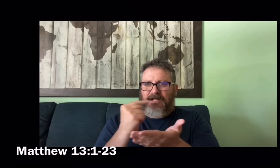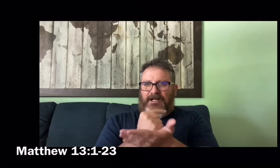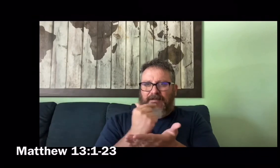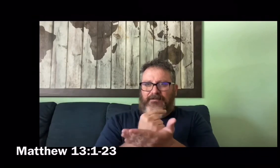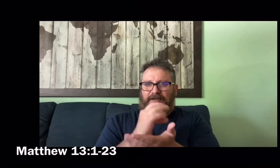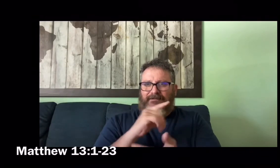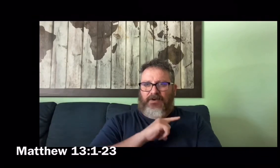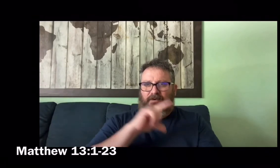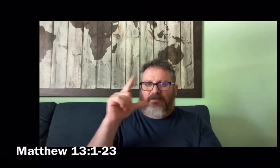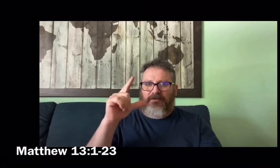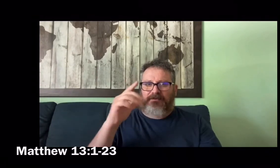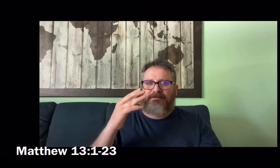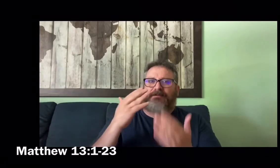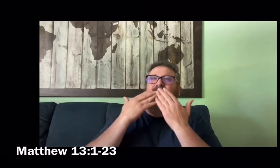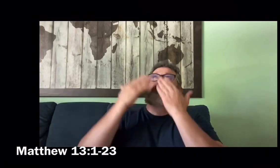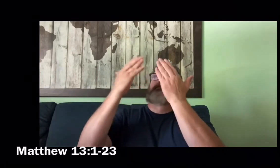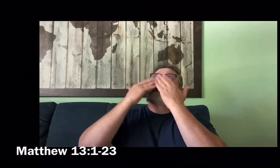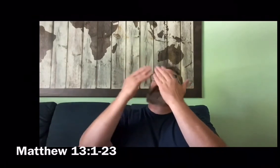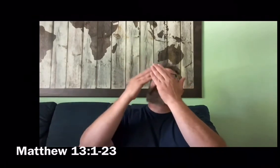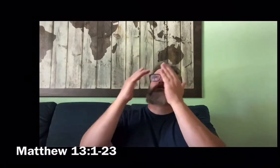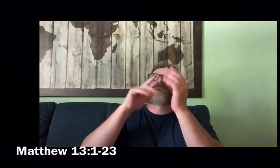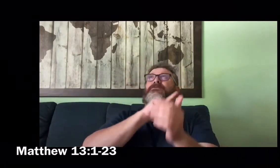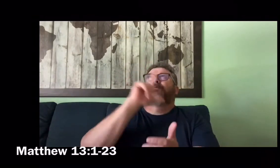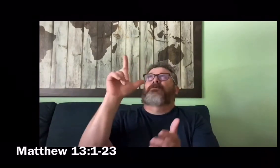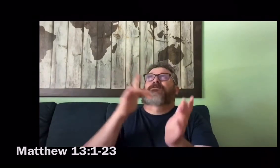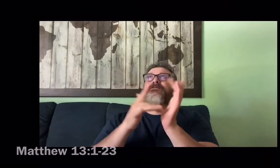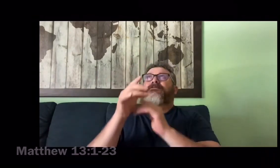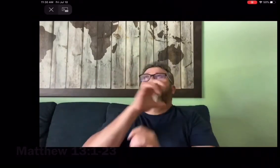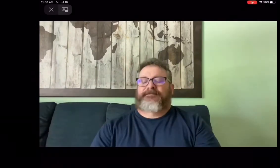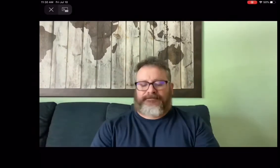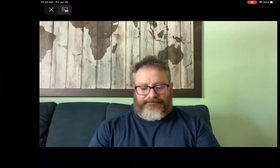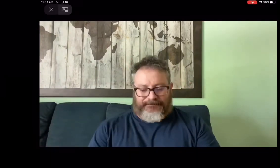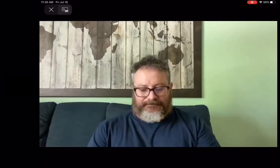The Gospel of the Lord. Praise to you Lord Jesus Christ.